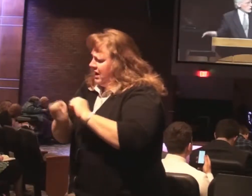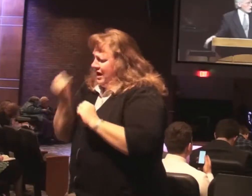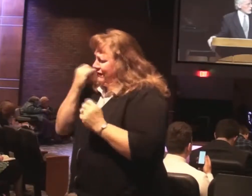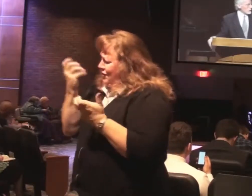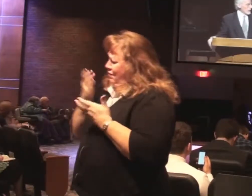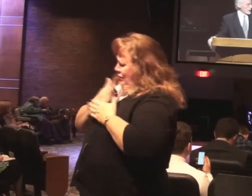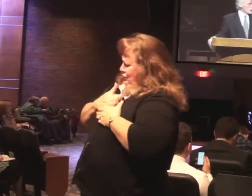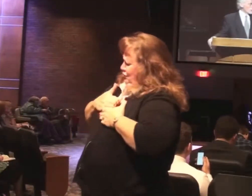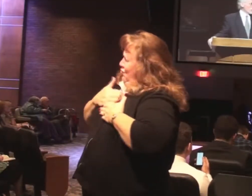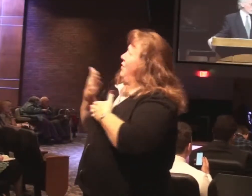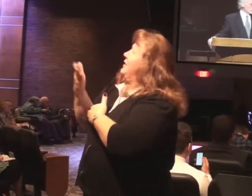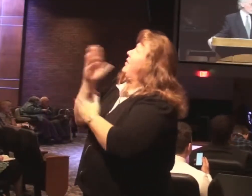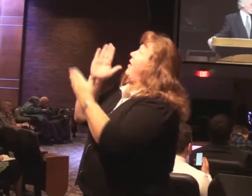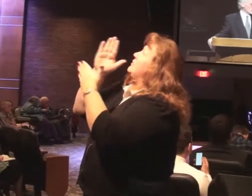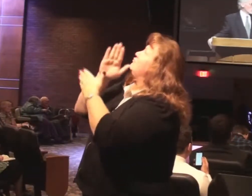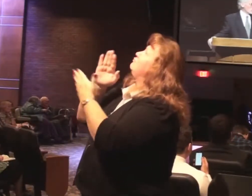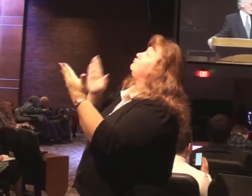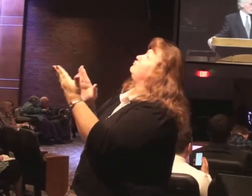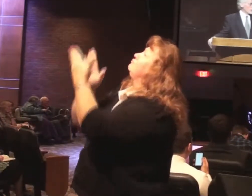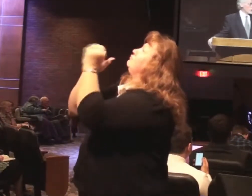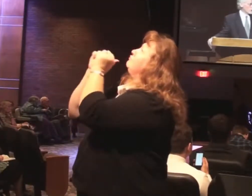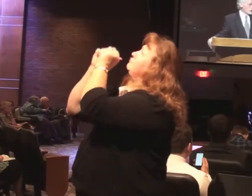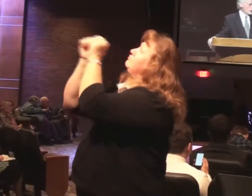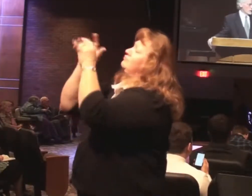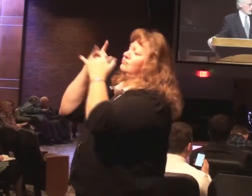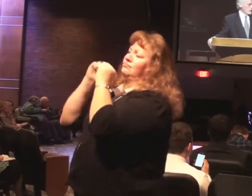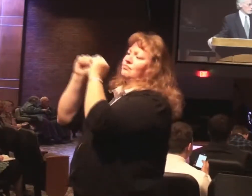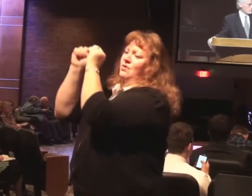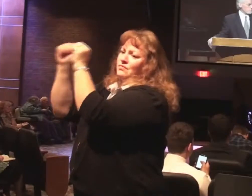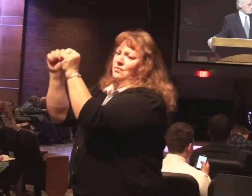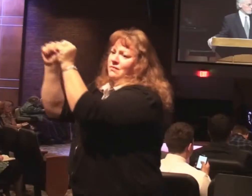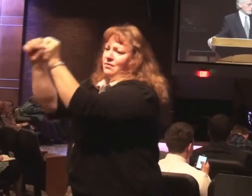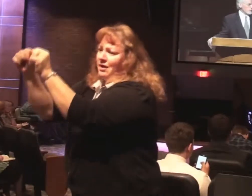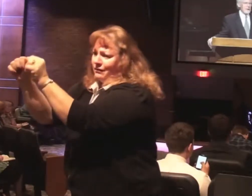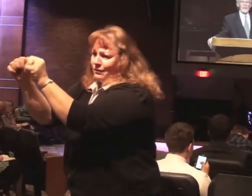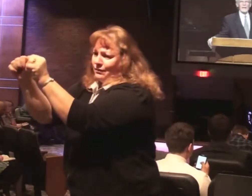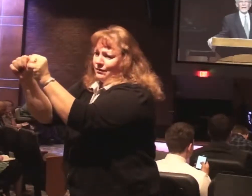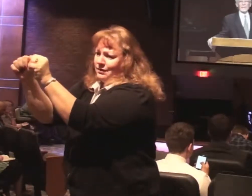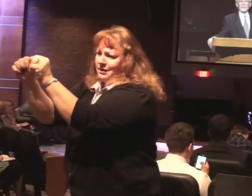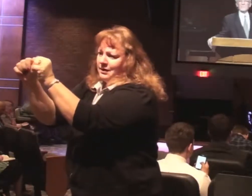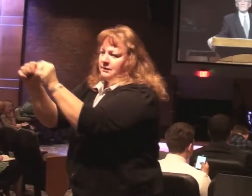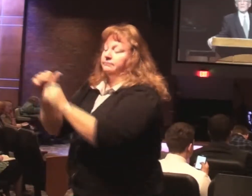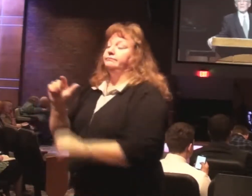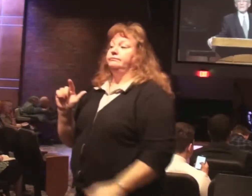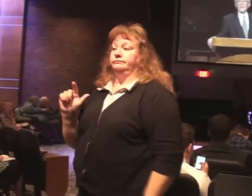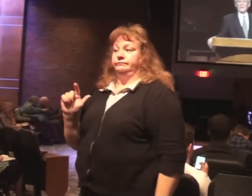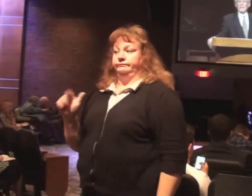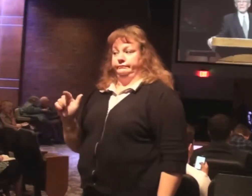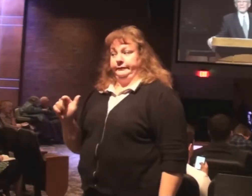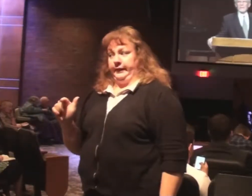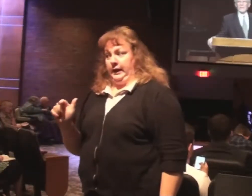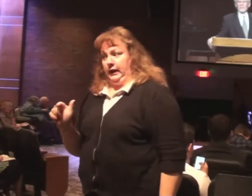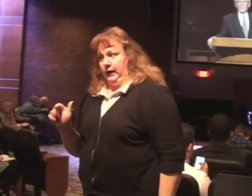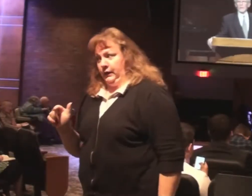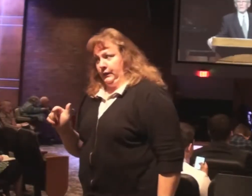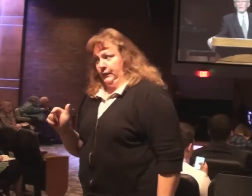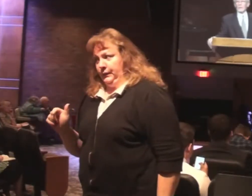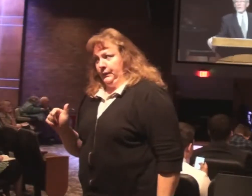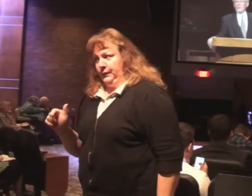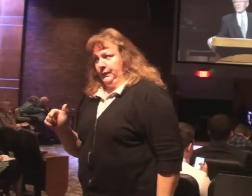glory of God's presence throughout eternity. Later, the well-known apostle